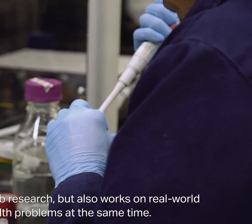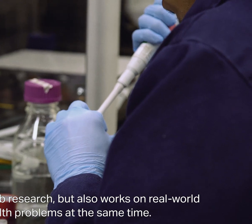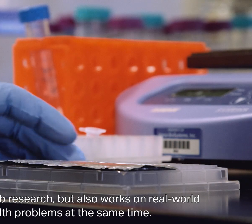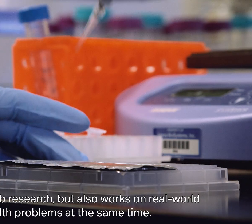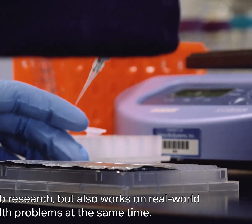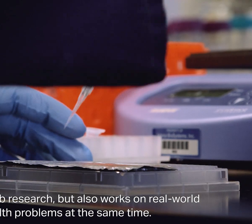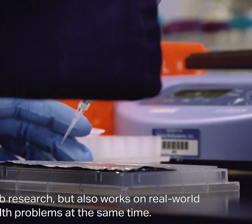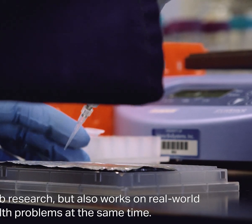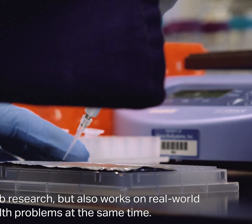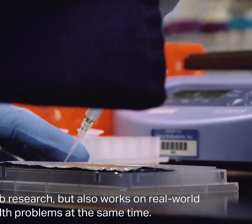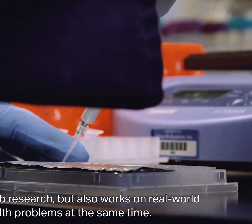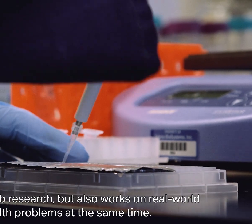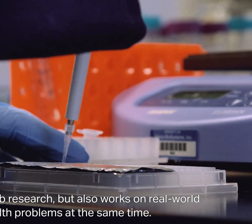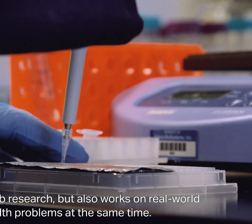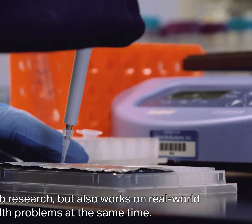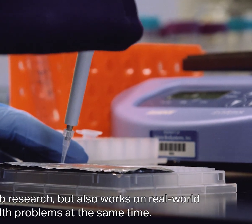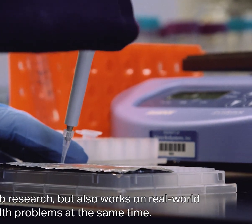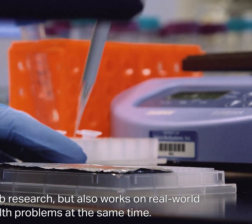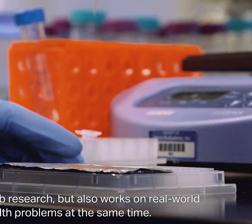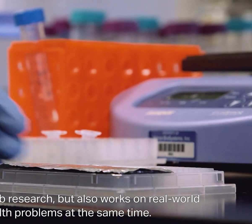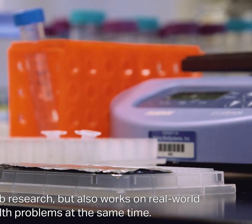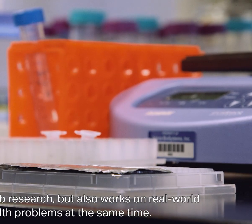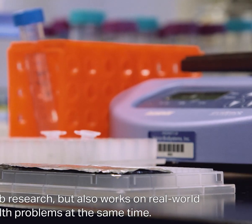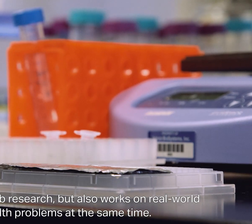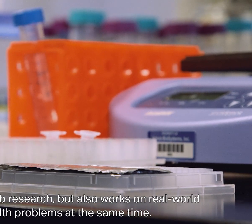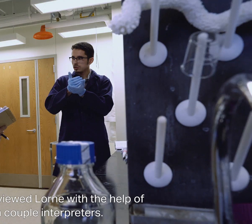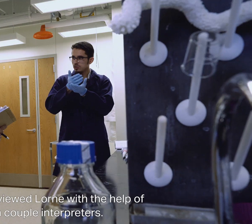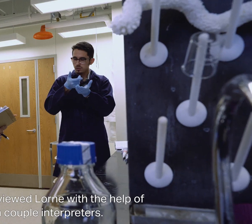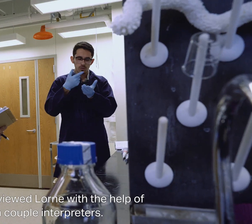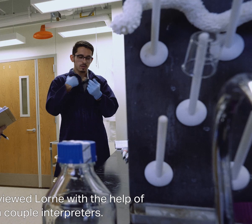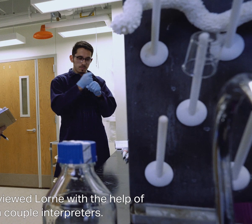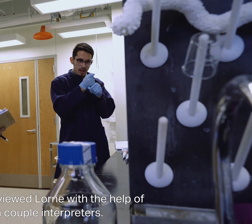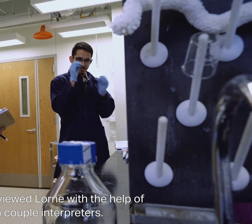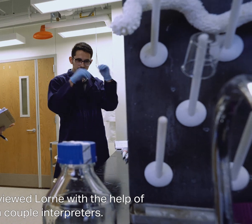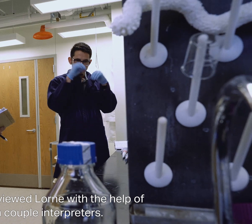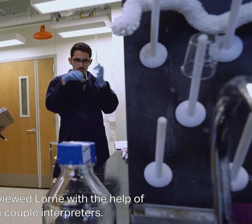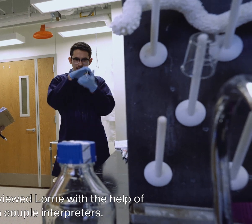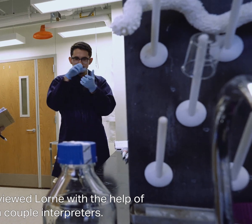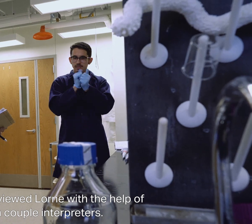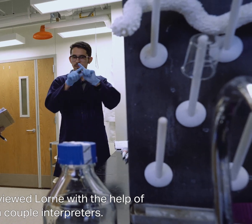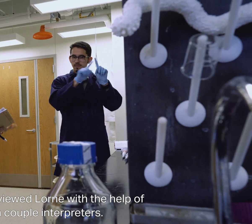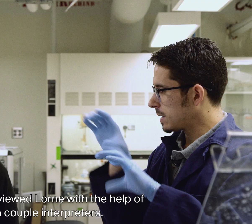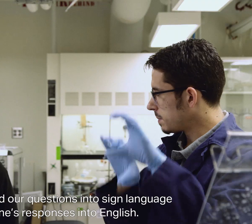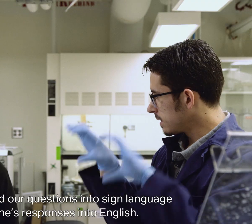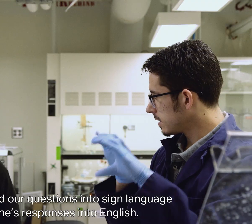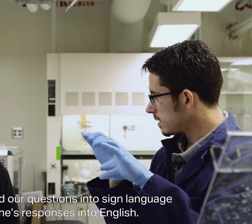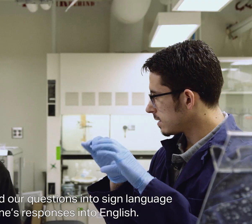on real-world public health problems at the same time. We interviewed Loren with the help of a couple interpreters. They translated our questions